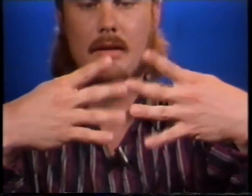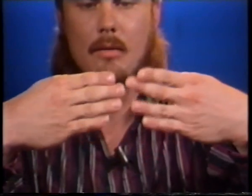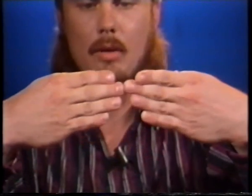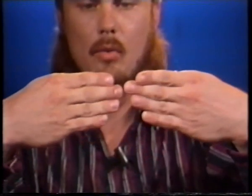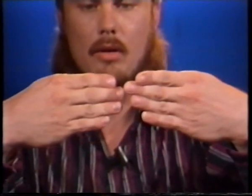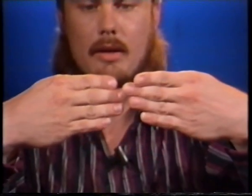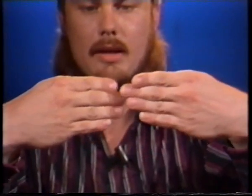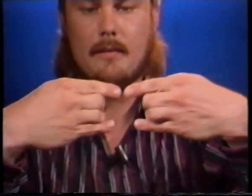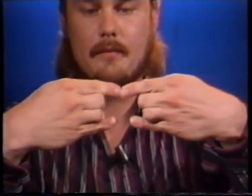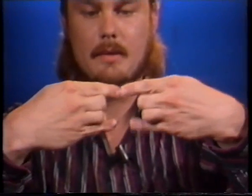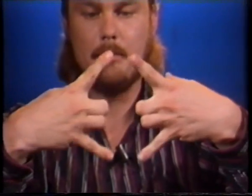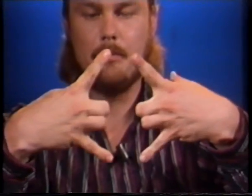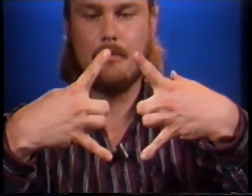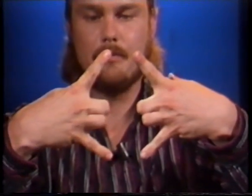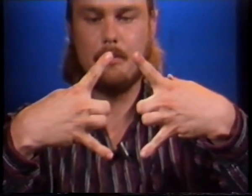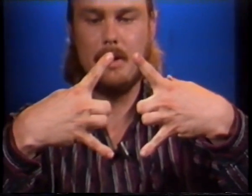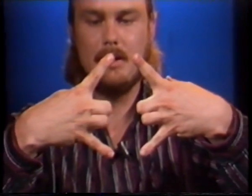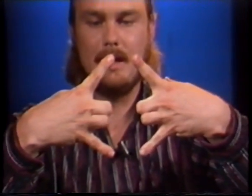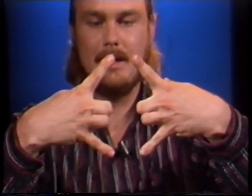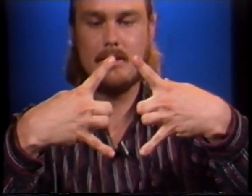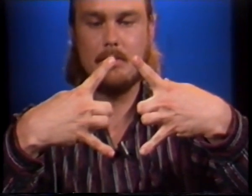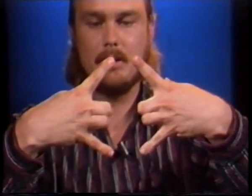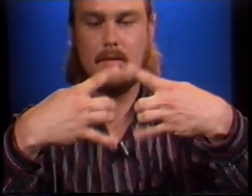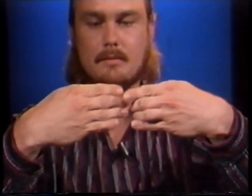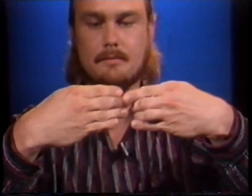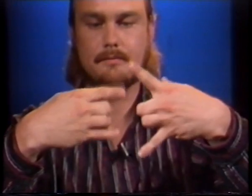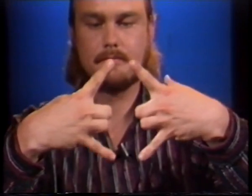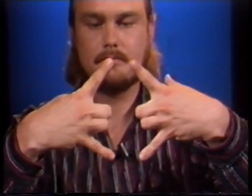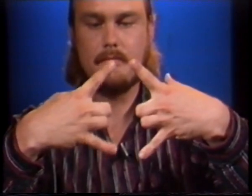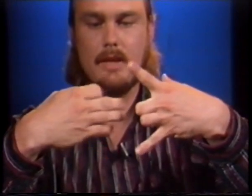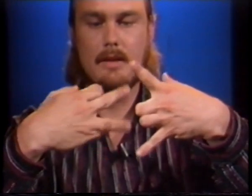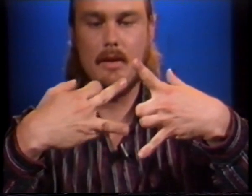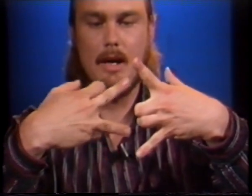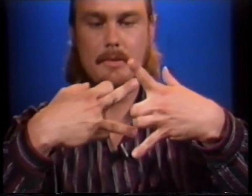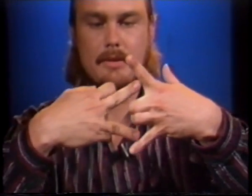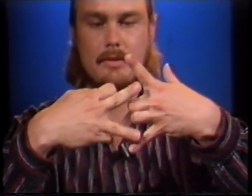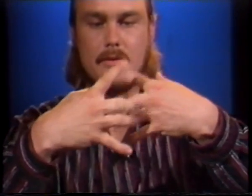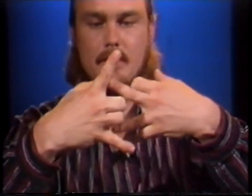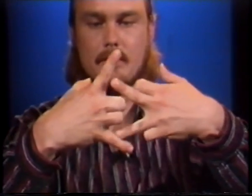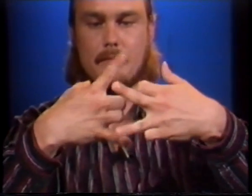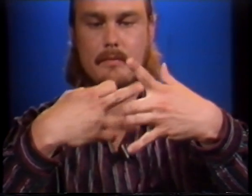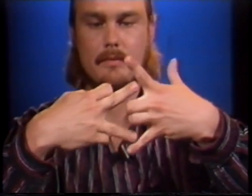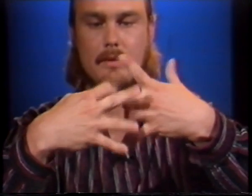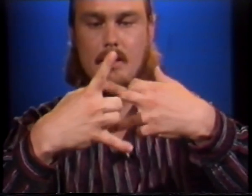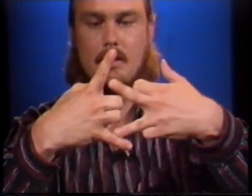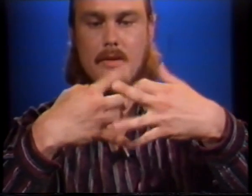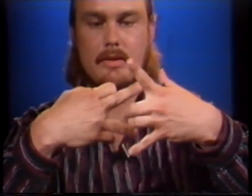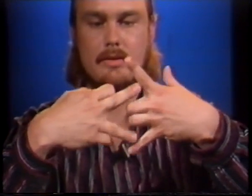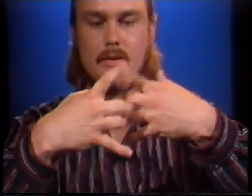one more key. Bending and splitting now opposites to each other. And this is